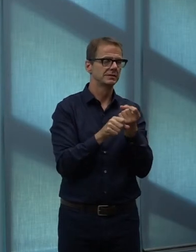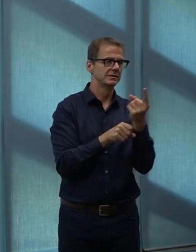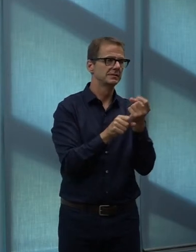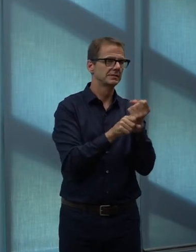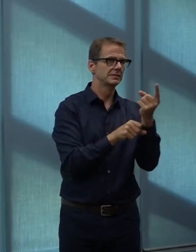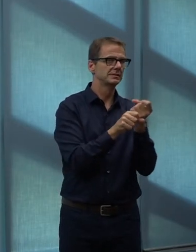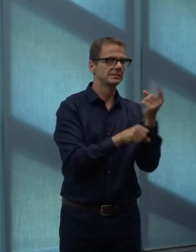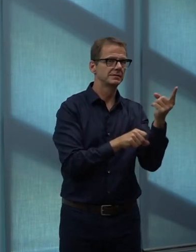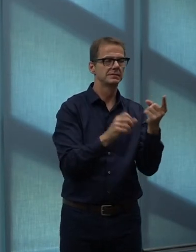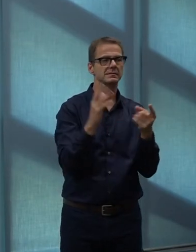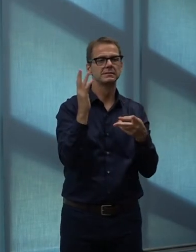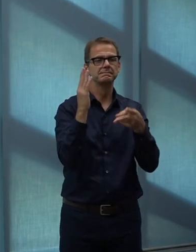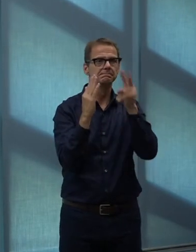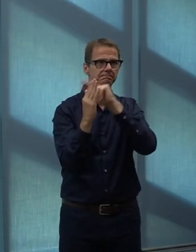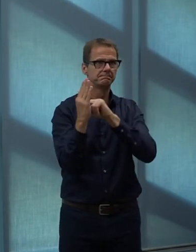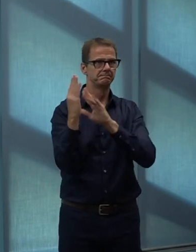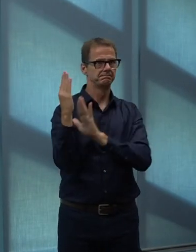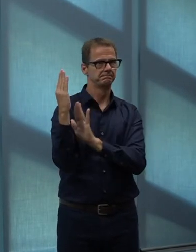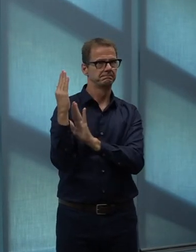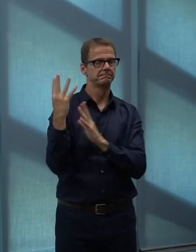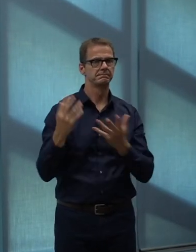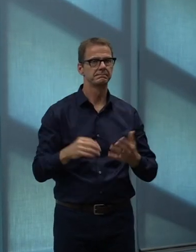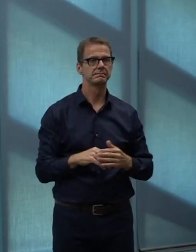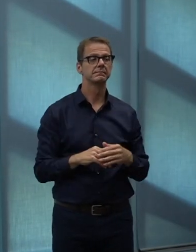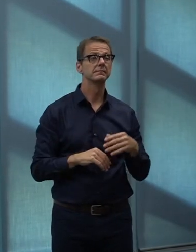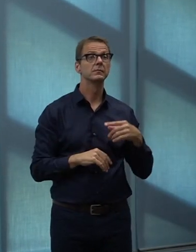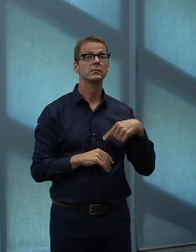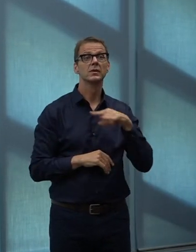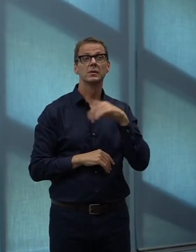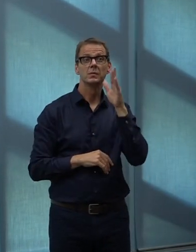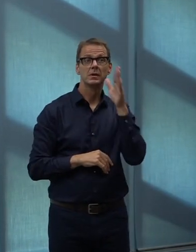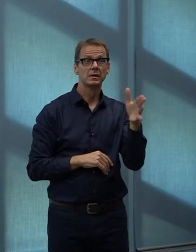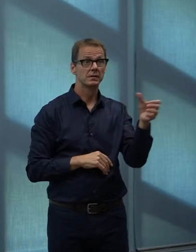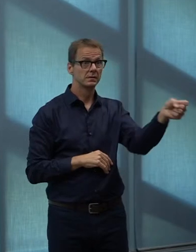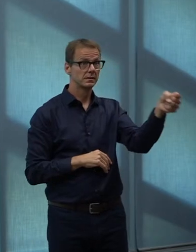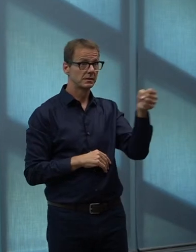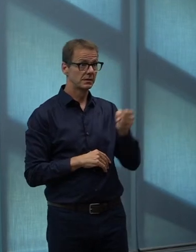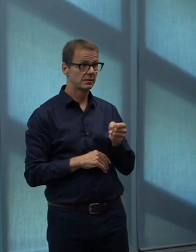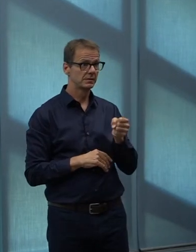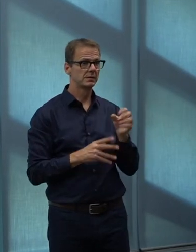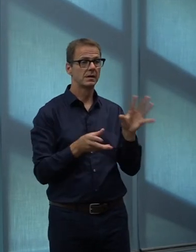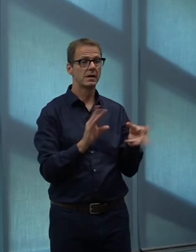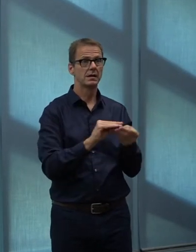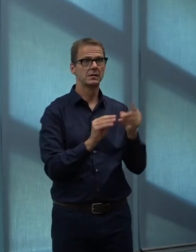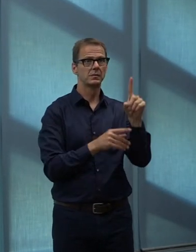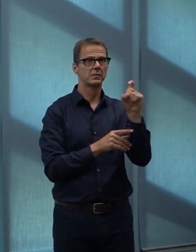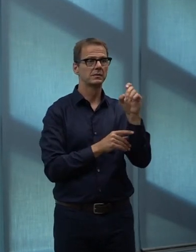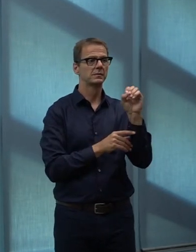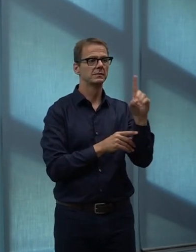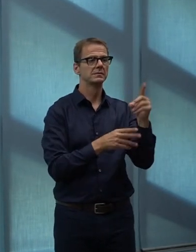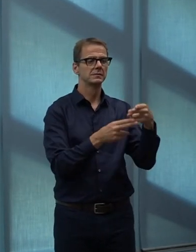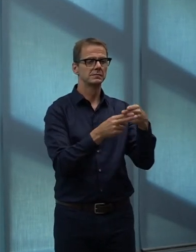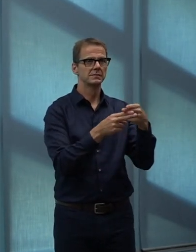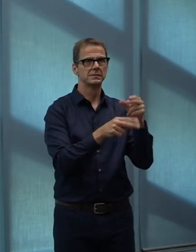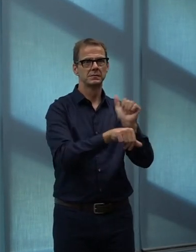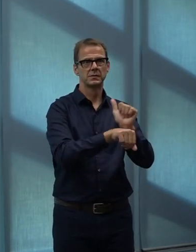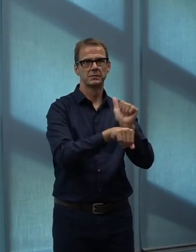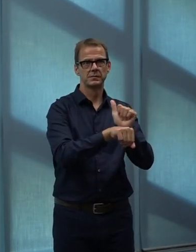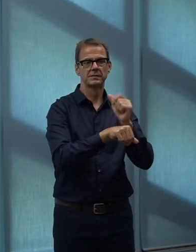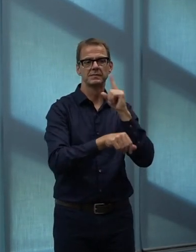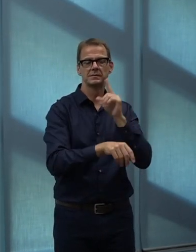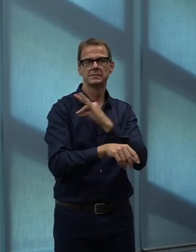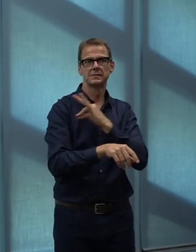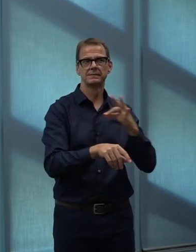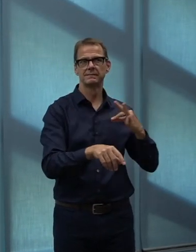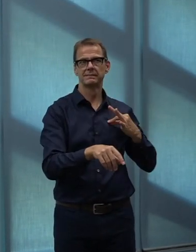approach allows for a consistent service that ensures a reasonable level of maintenance across all turf types. It will take some